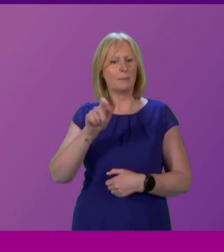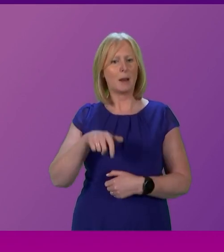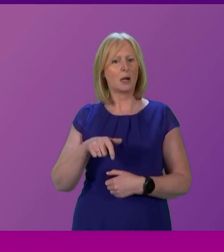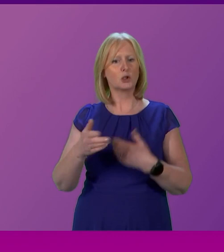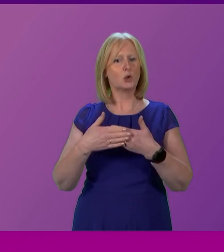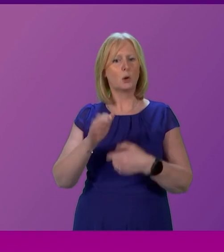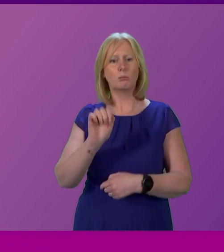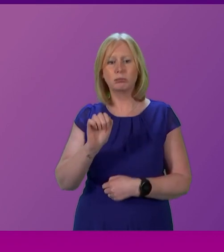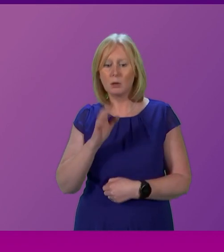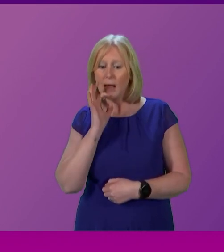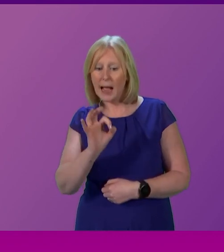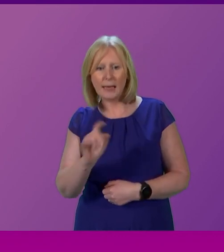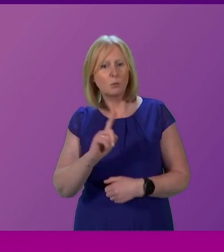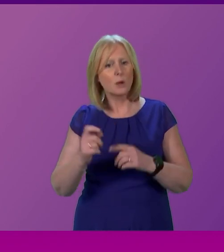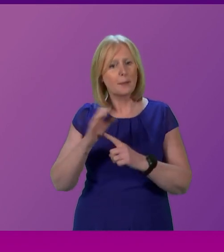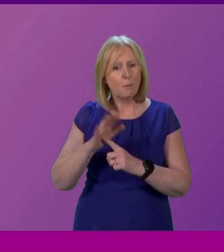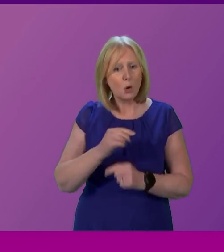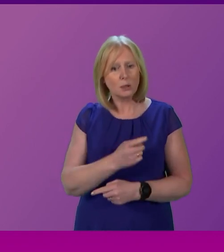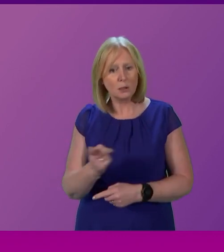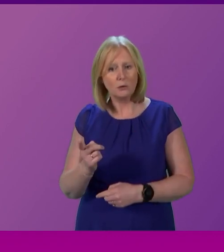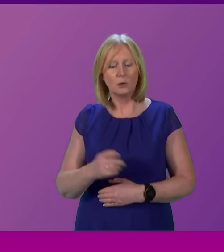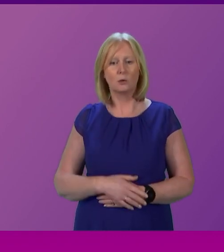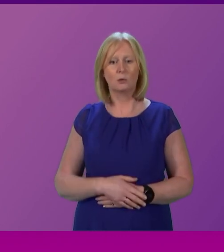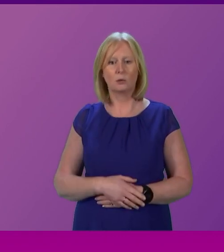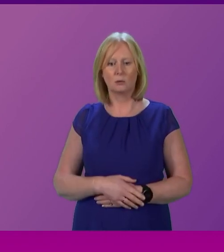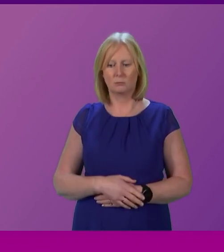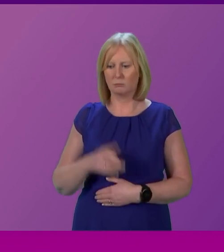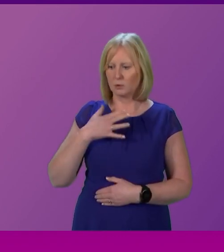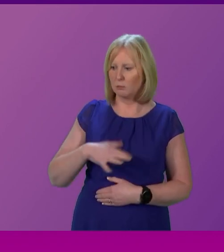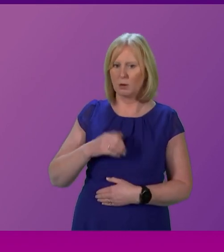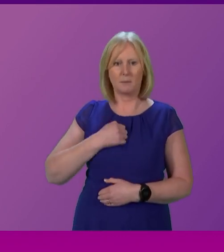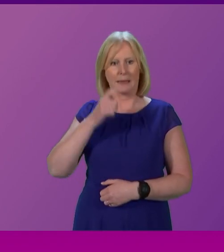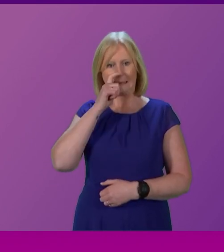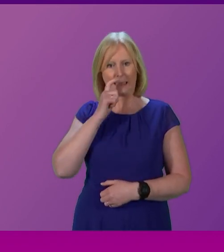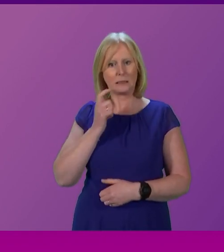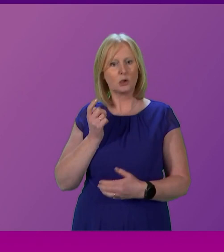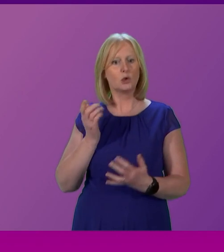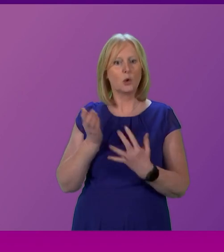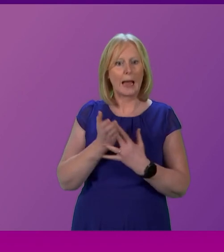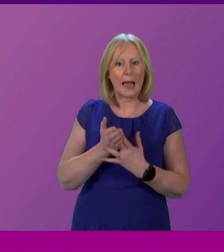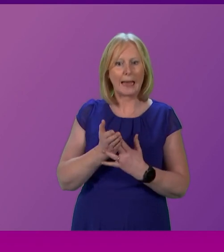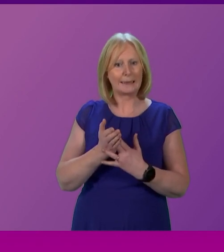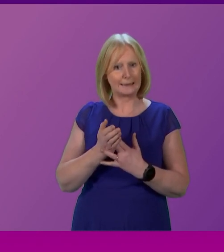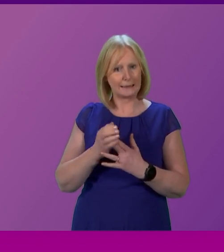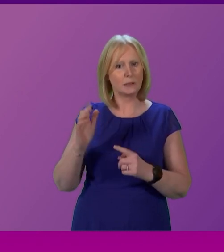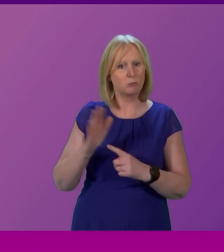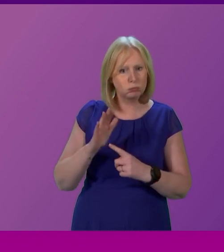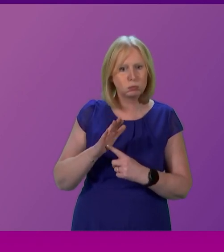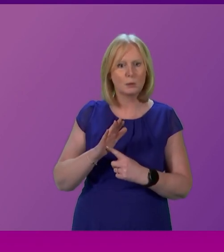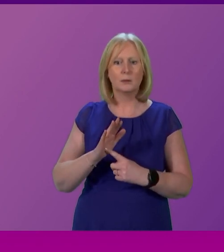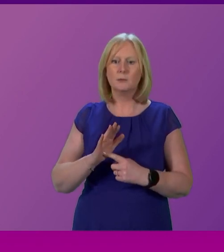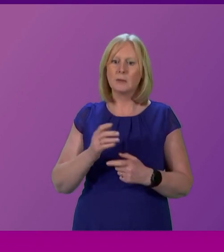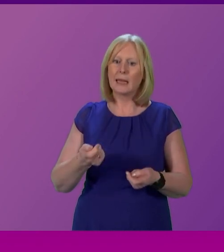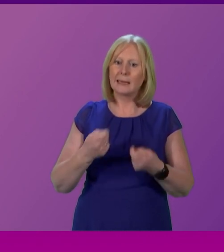and ask them what they care about and they'll tell you. It's whether their sister can access life-saving cancer care, whether their elderly parents are getting the